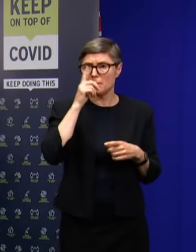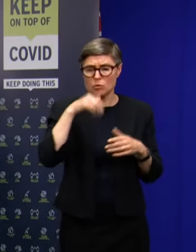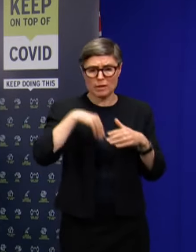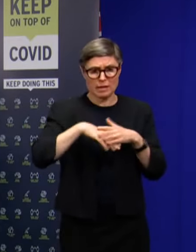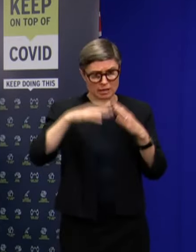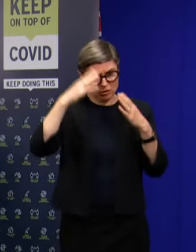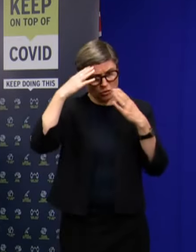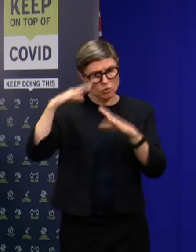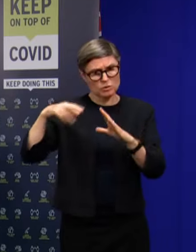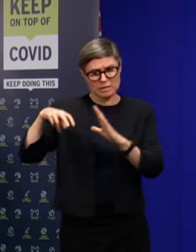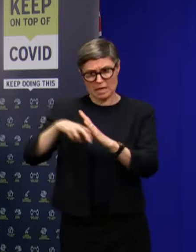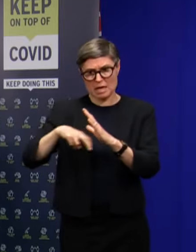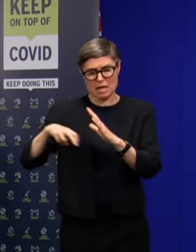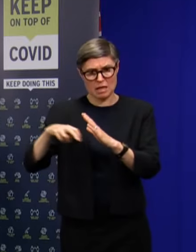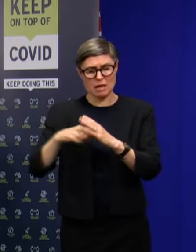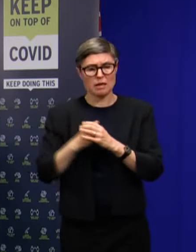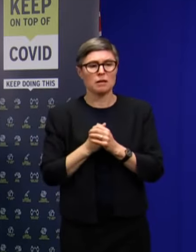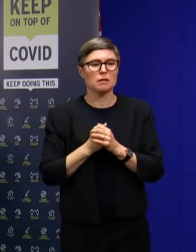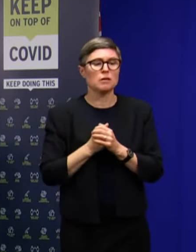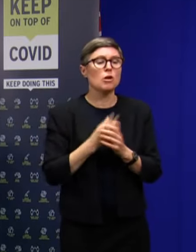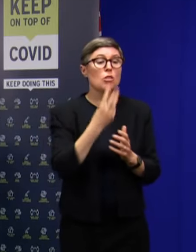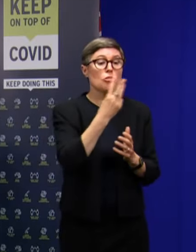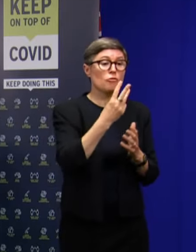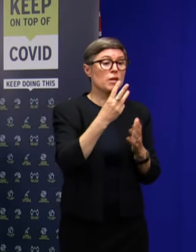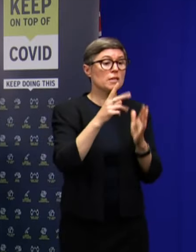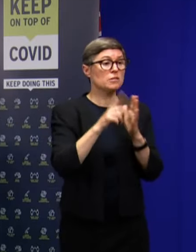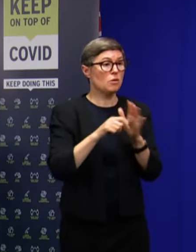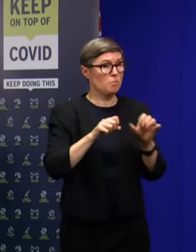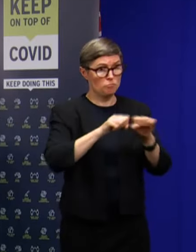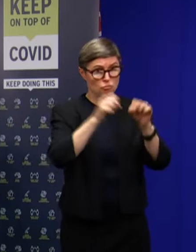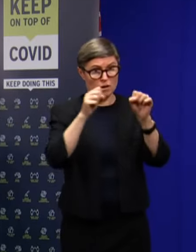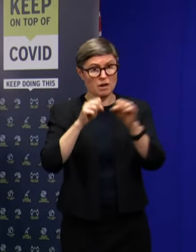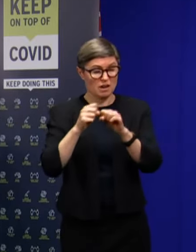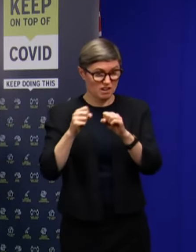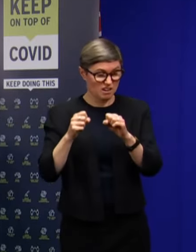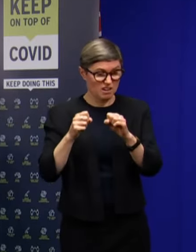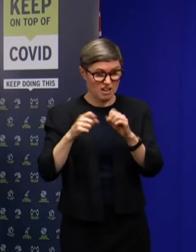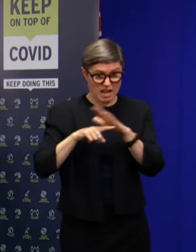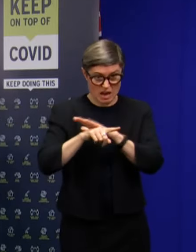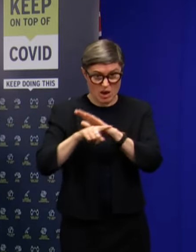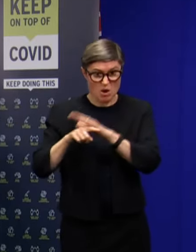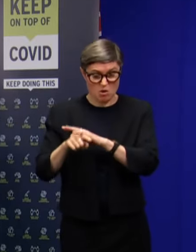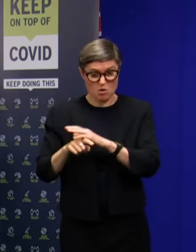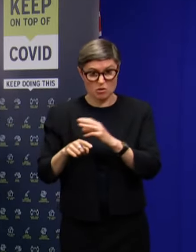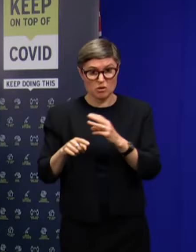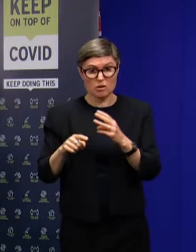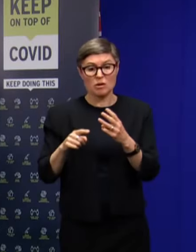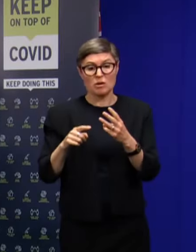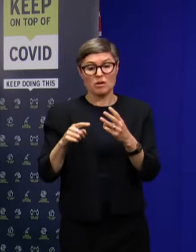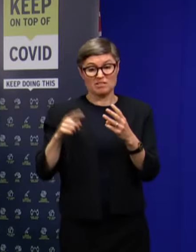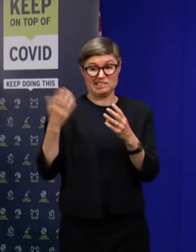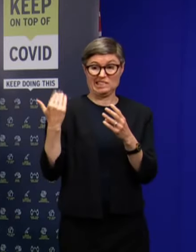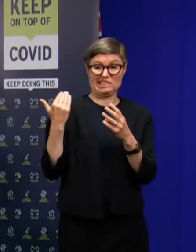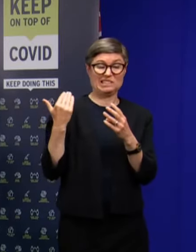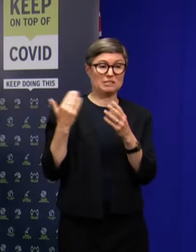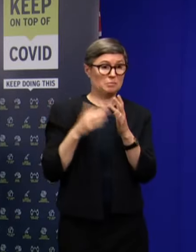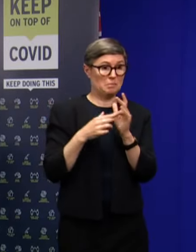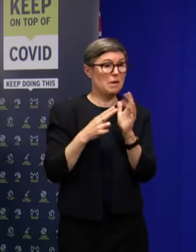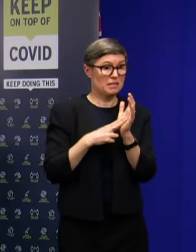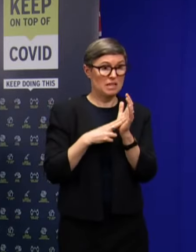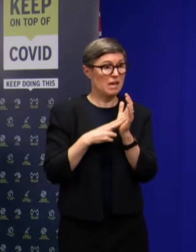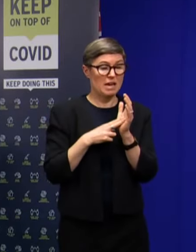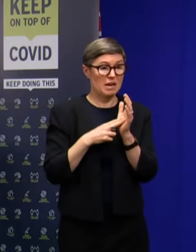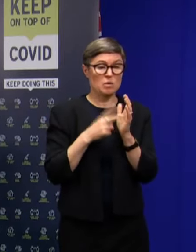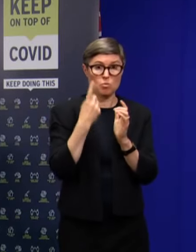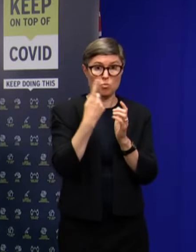breaches, two of which have entered the community. This is one of those. This happens very, very